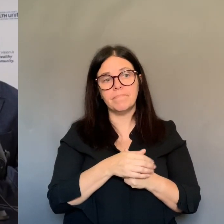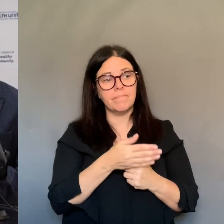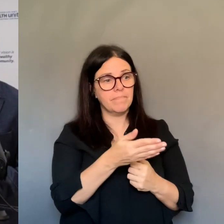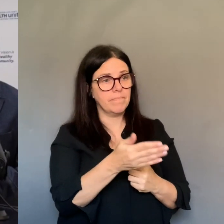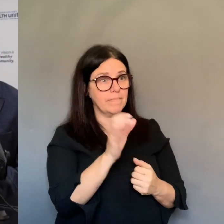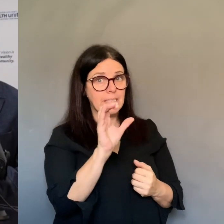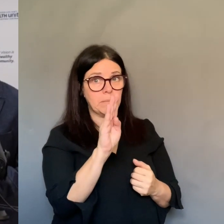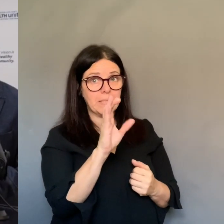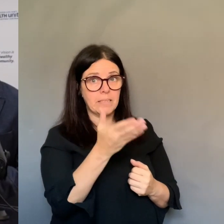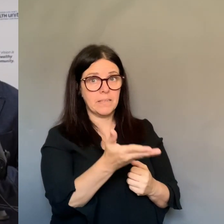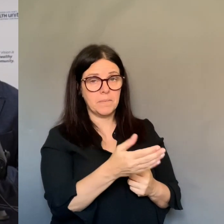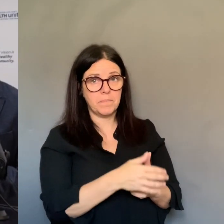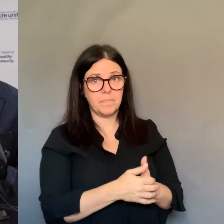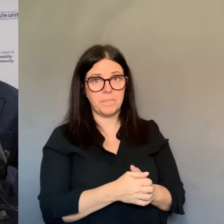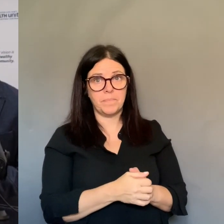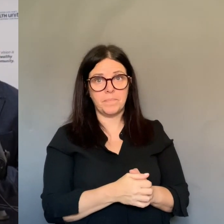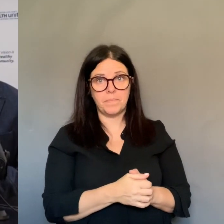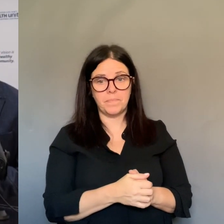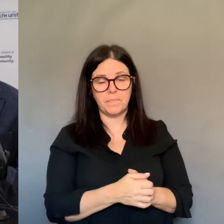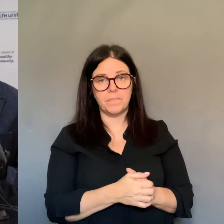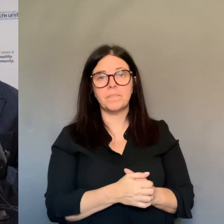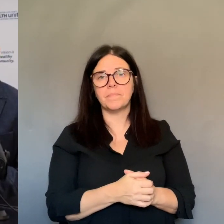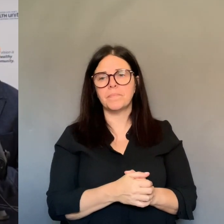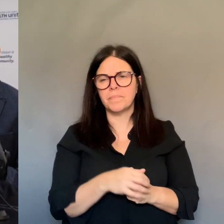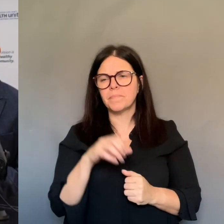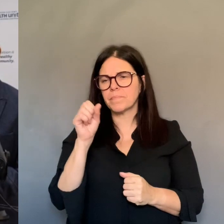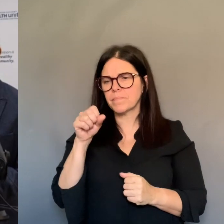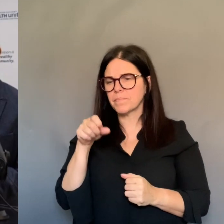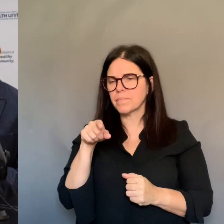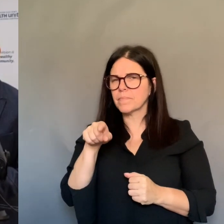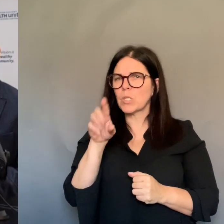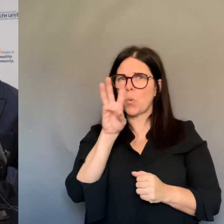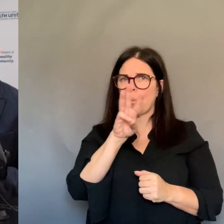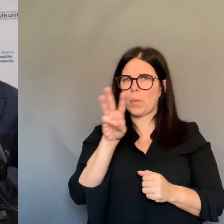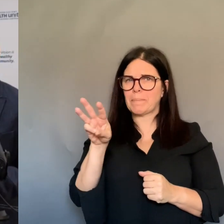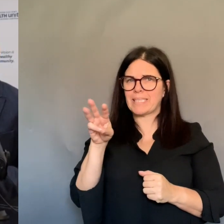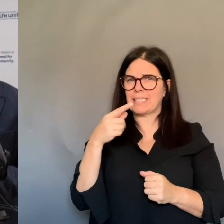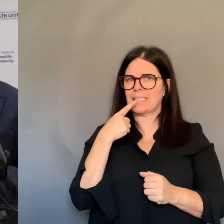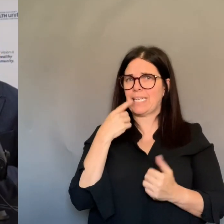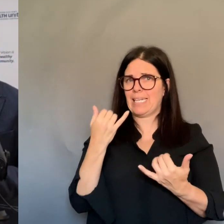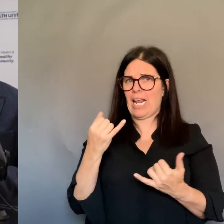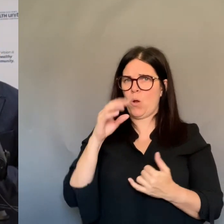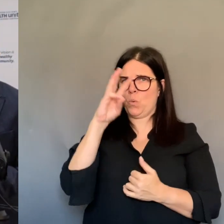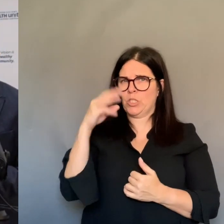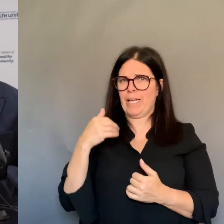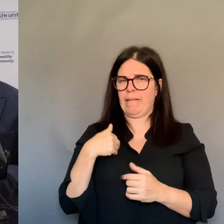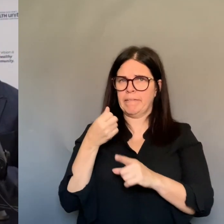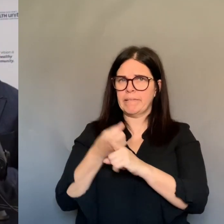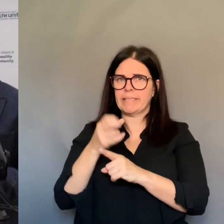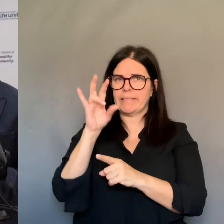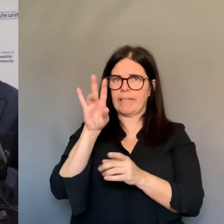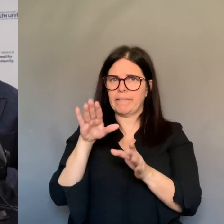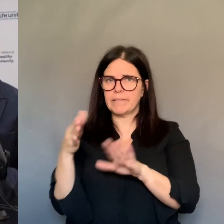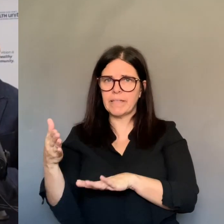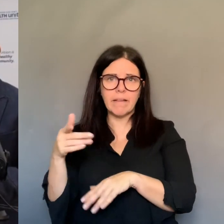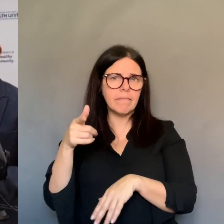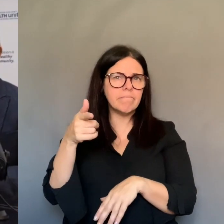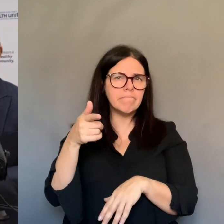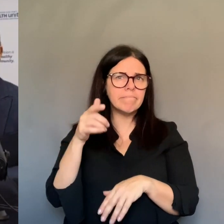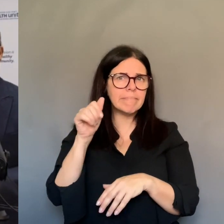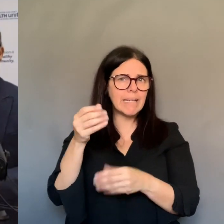Yes, on your website it says there are now seven deaths. Do you have any information as to the age range, whether they were in hospital or long-term care facility?